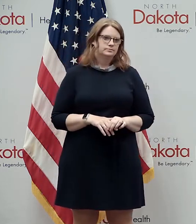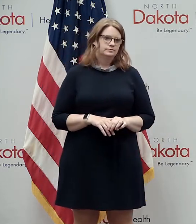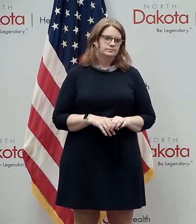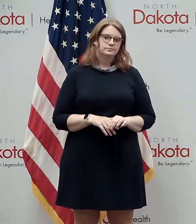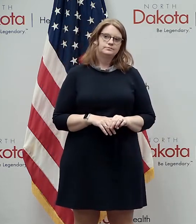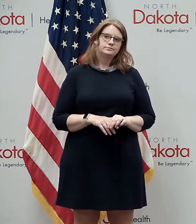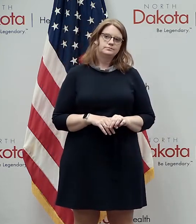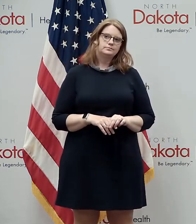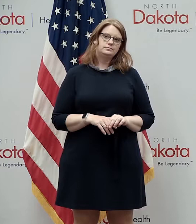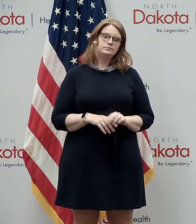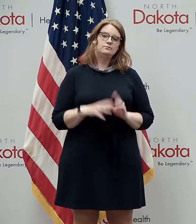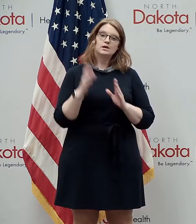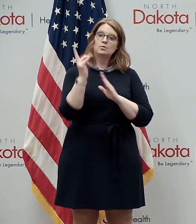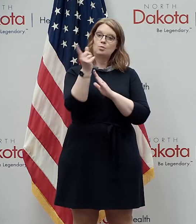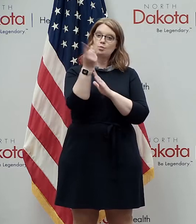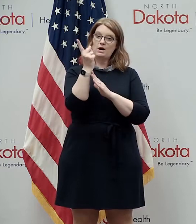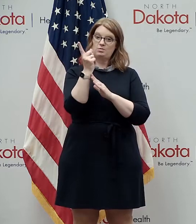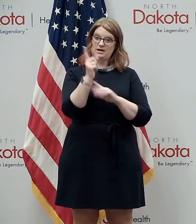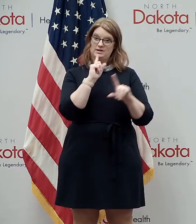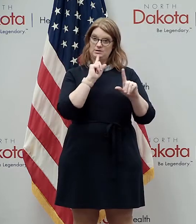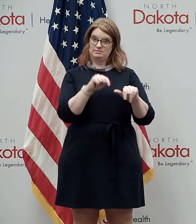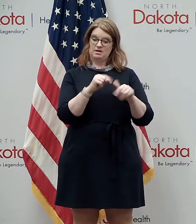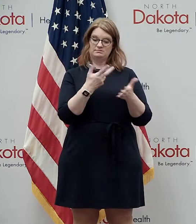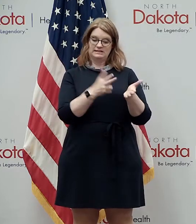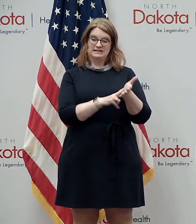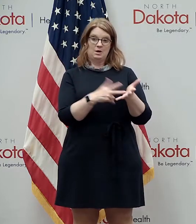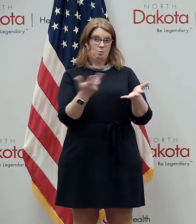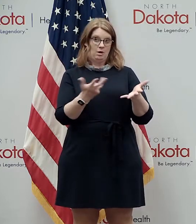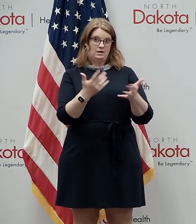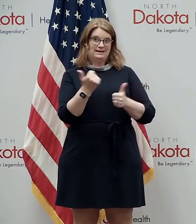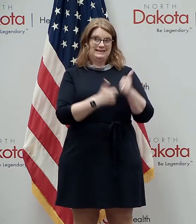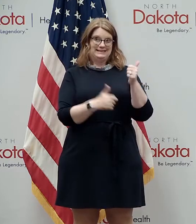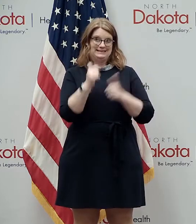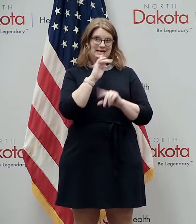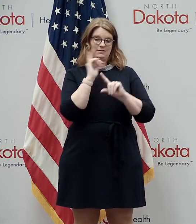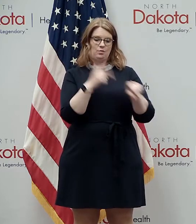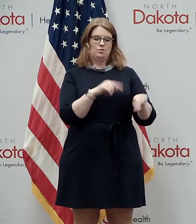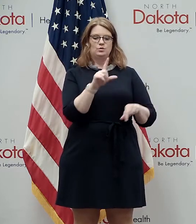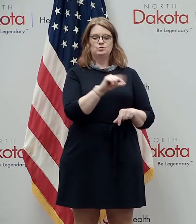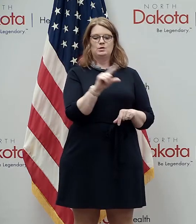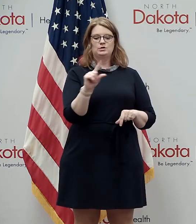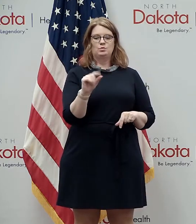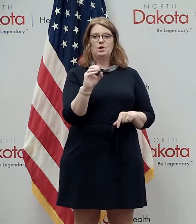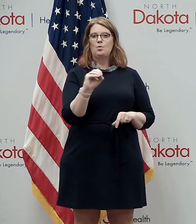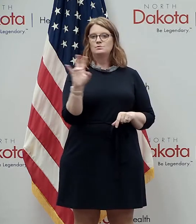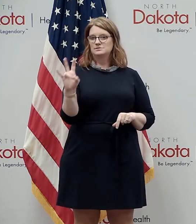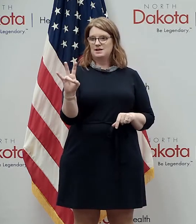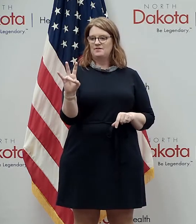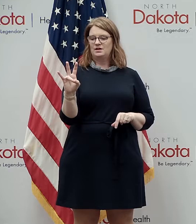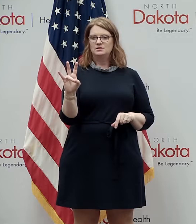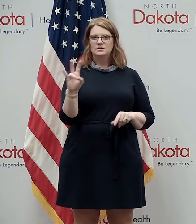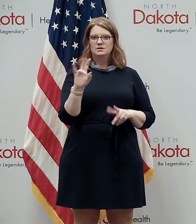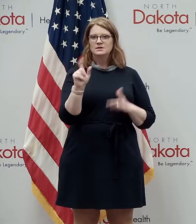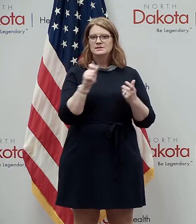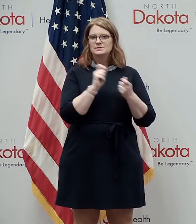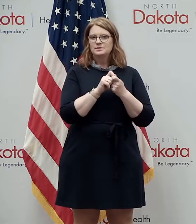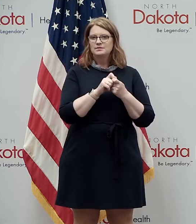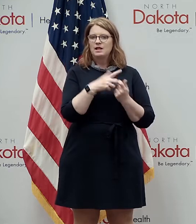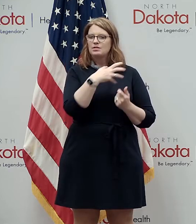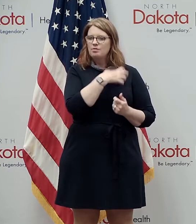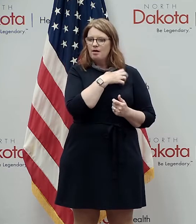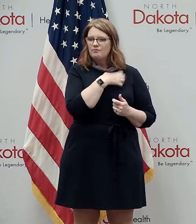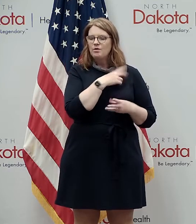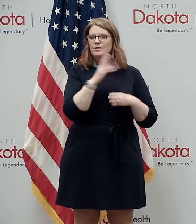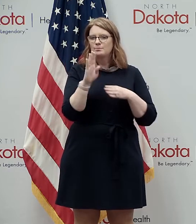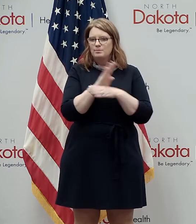early in our response to covet 19 i signed executive order 2020 07 directing law enforcement and private sector